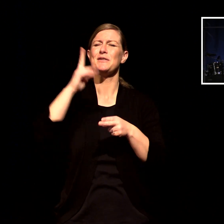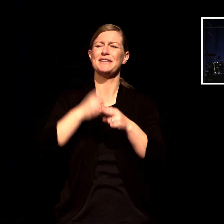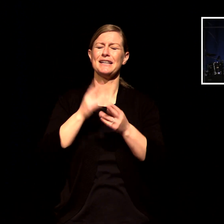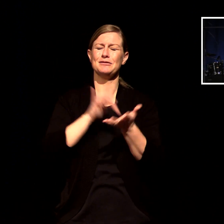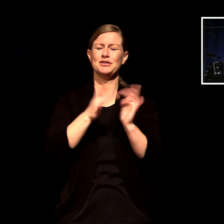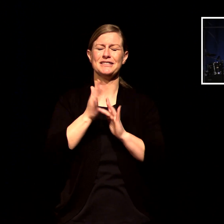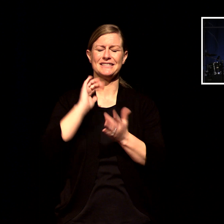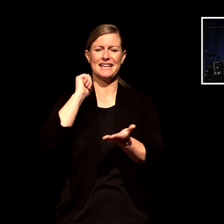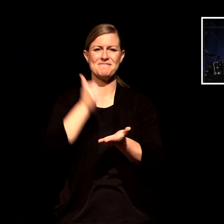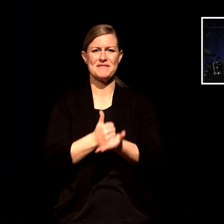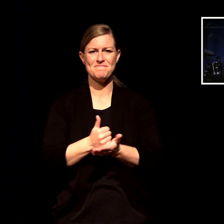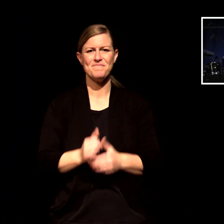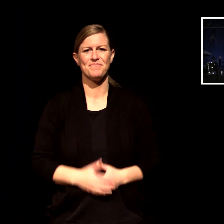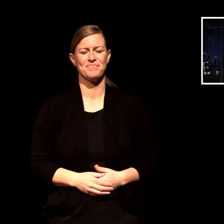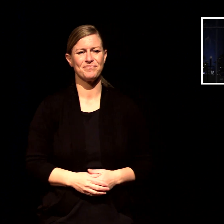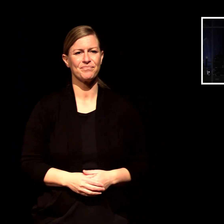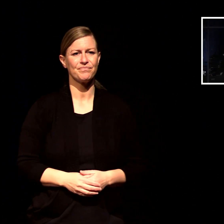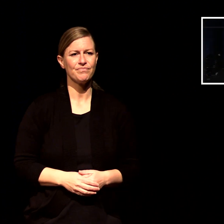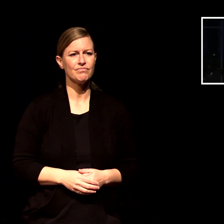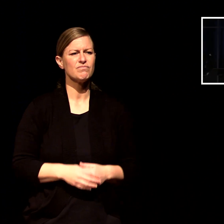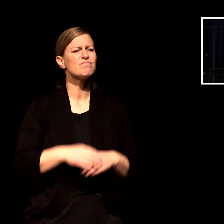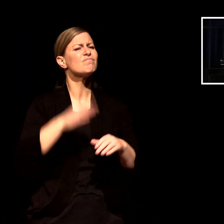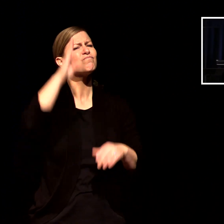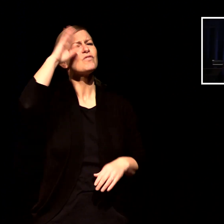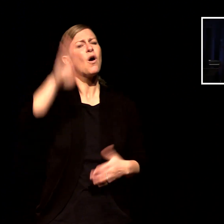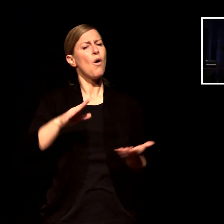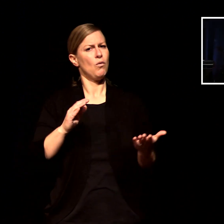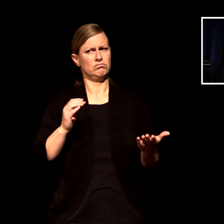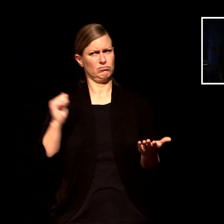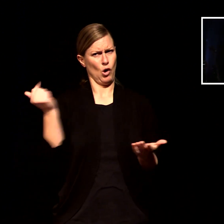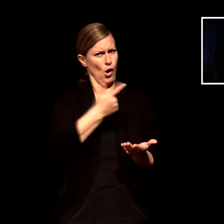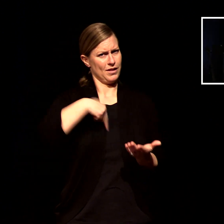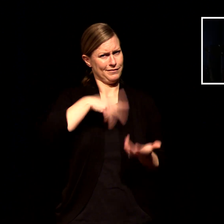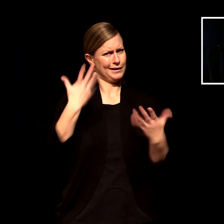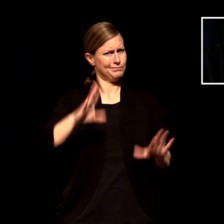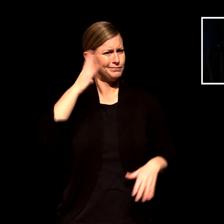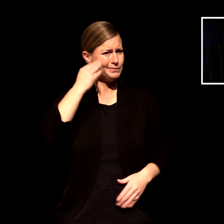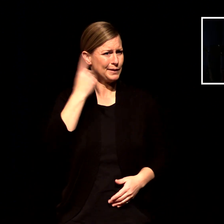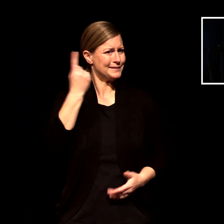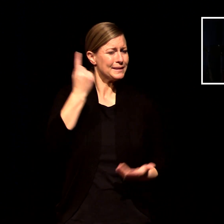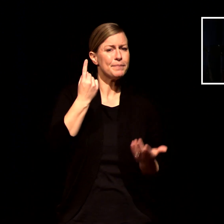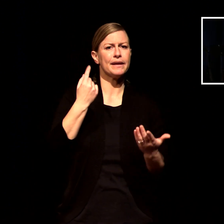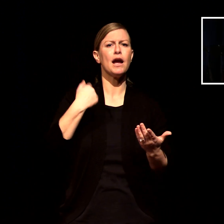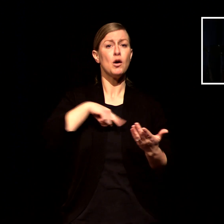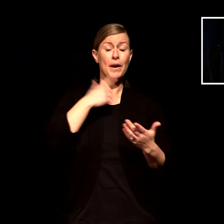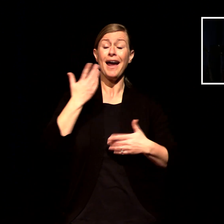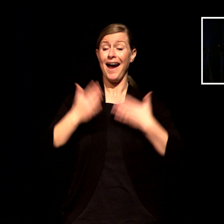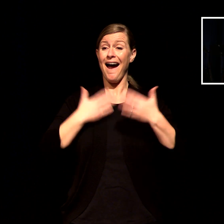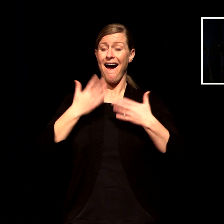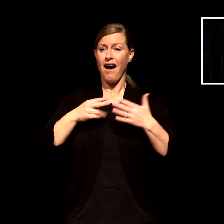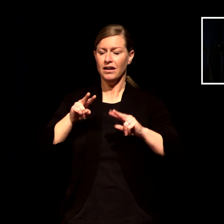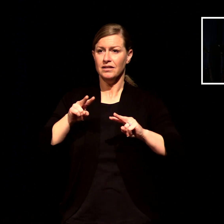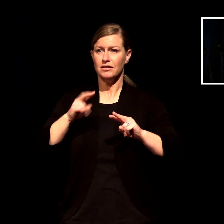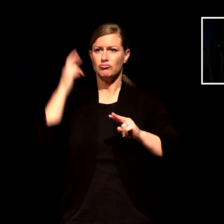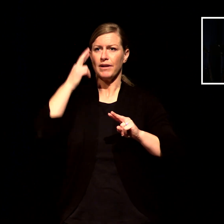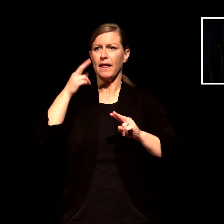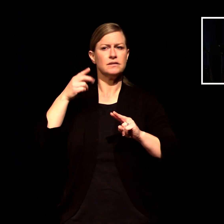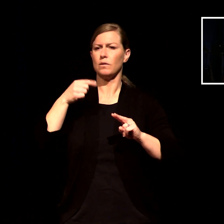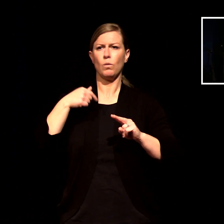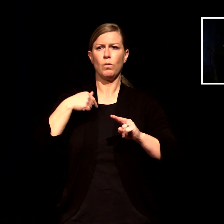all of us have experienced moments where we knew we were in way over our heads moments when